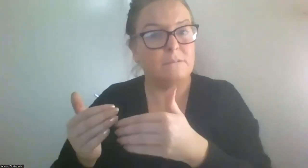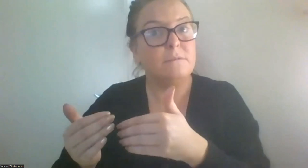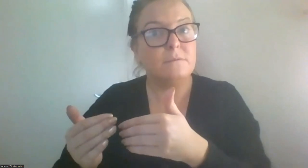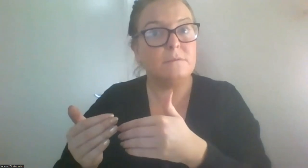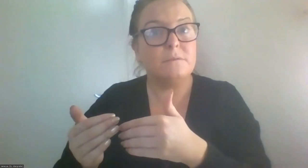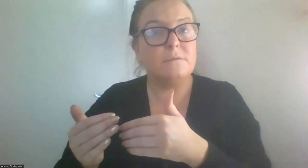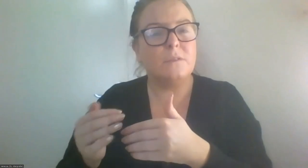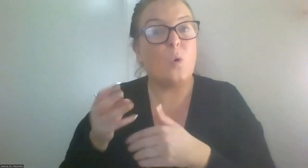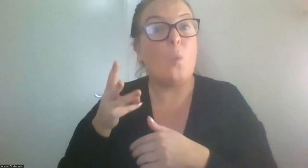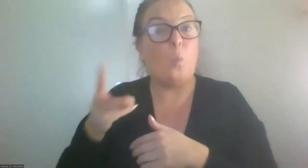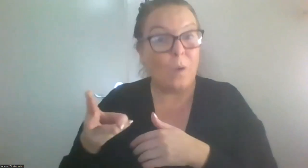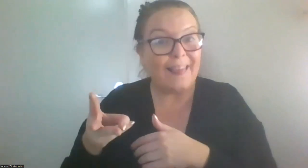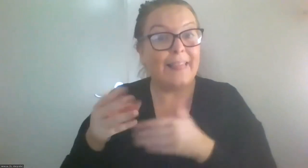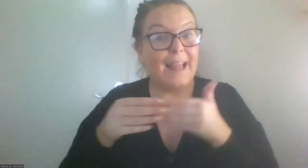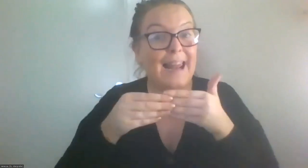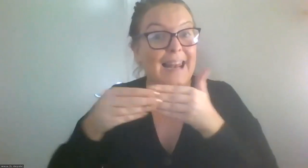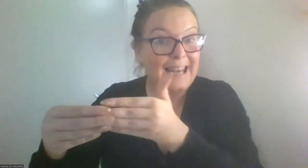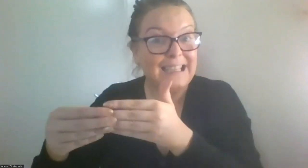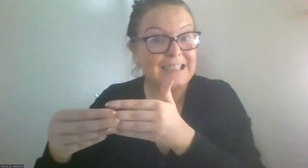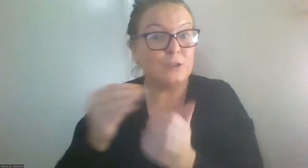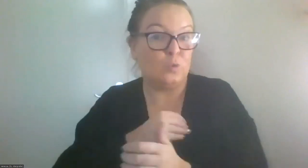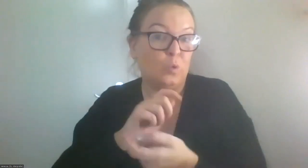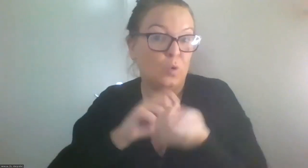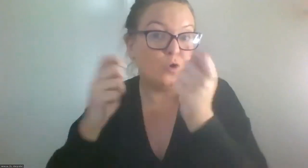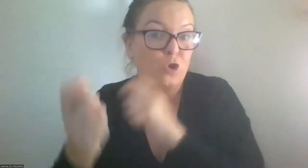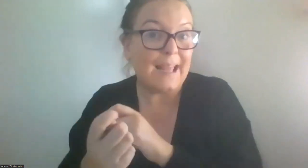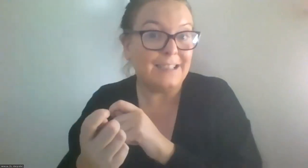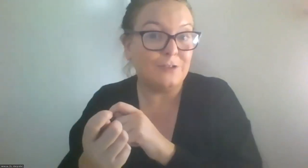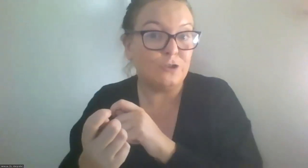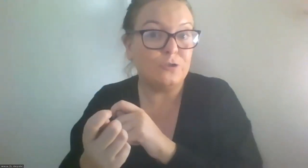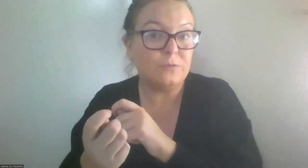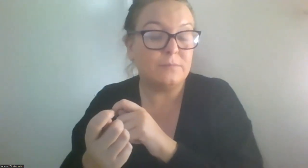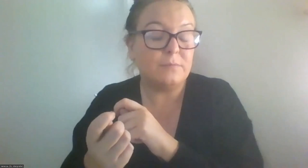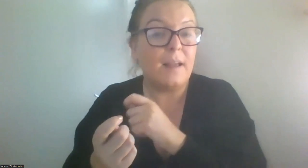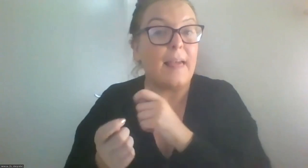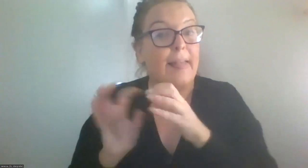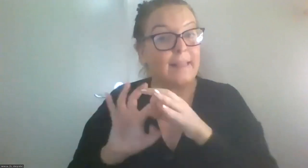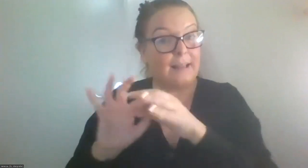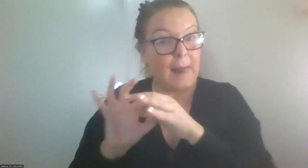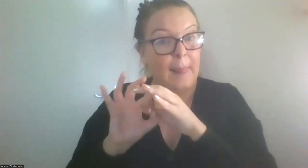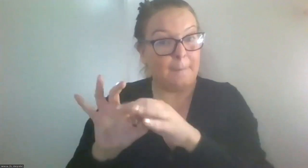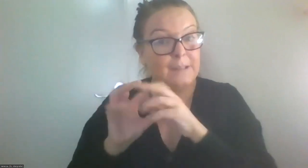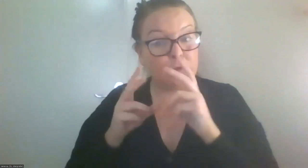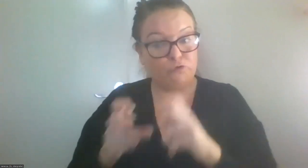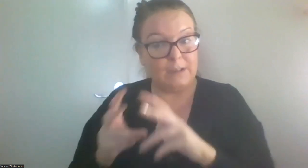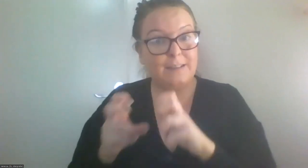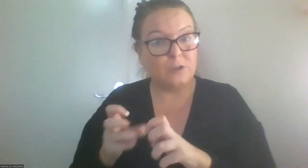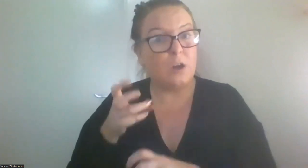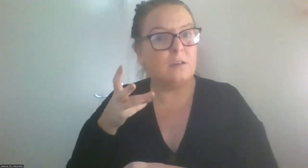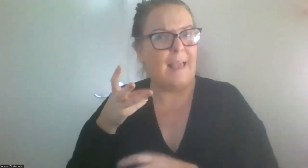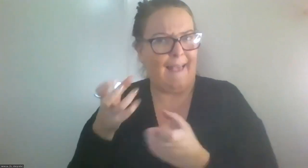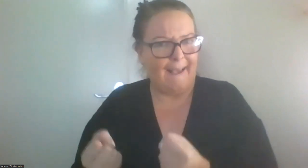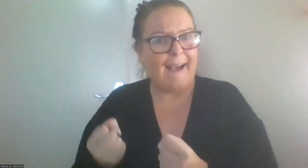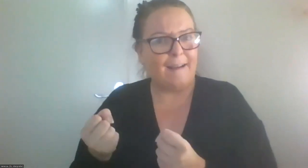actually lead to change? Collaborative research has the potential to bring about